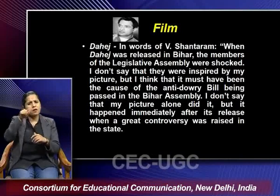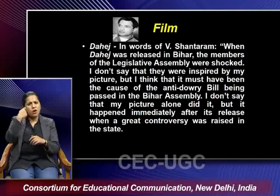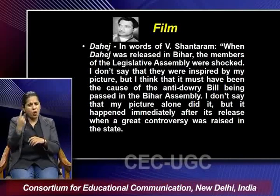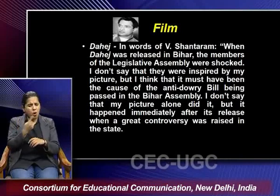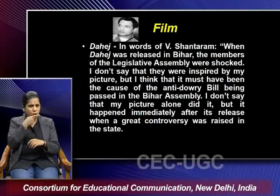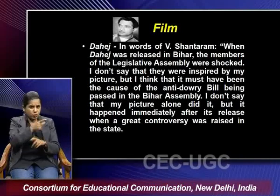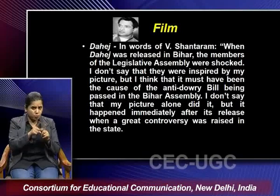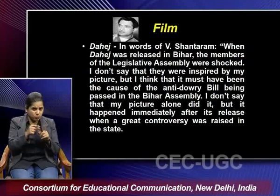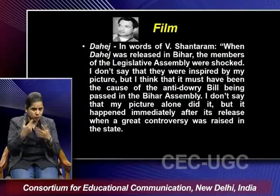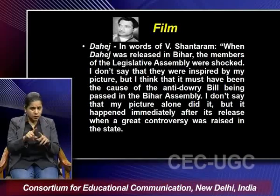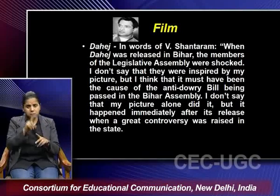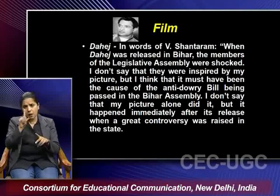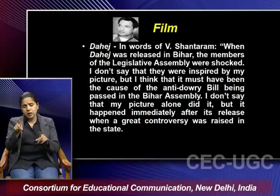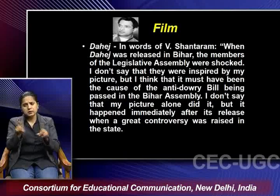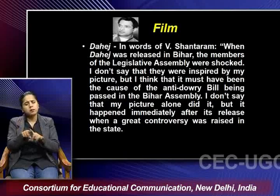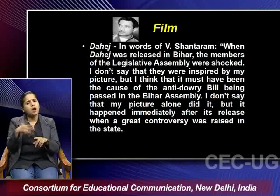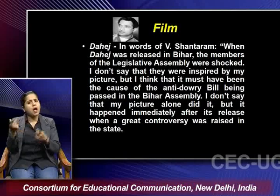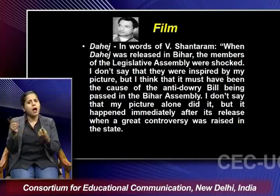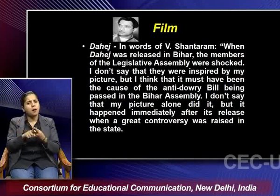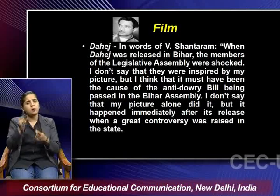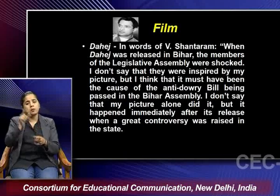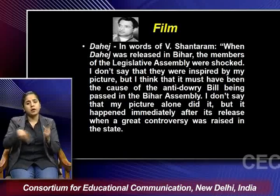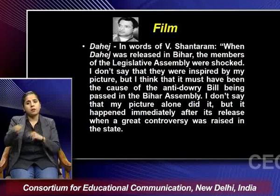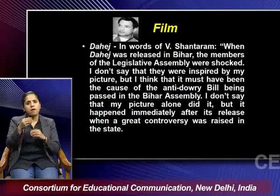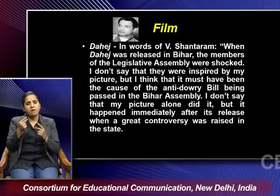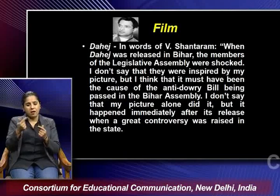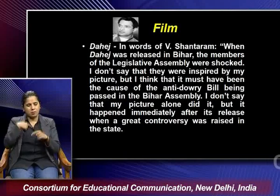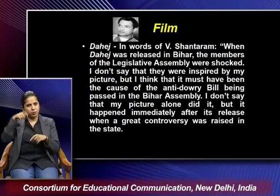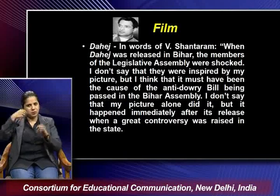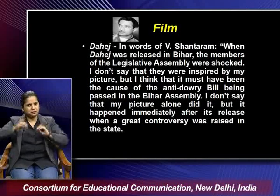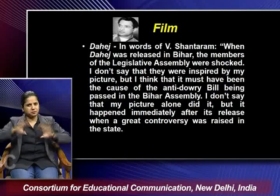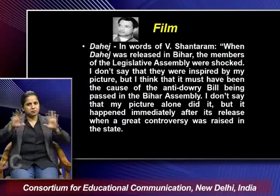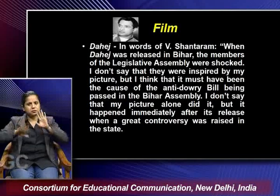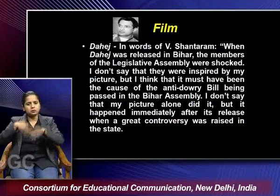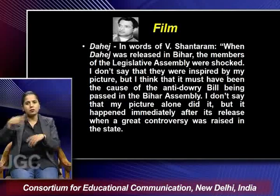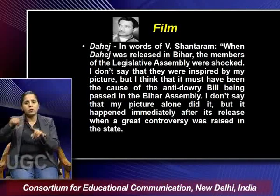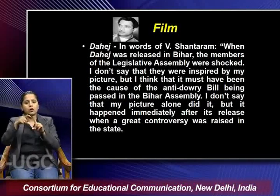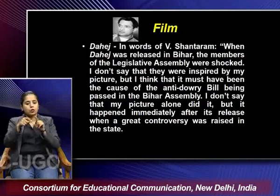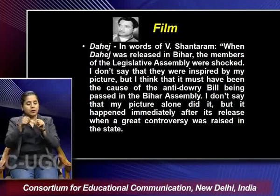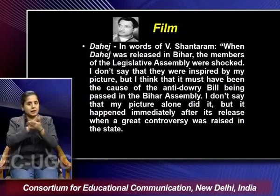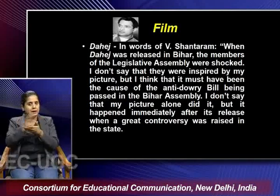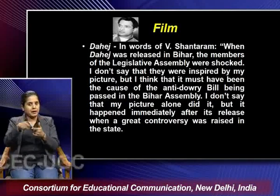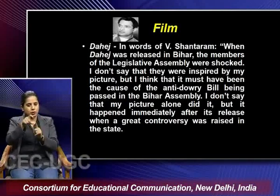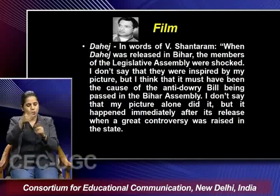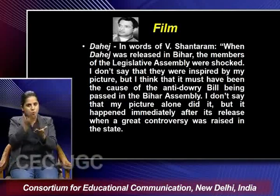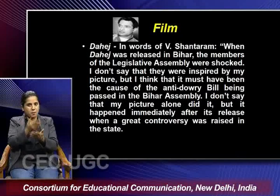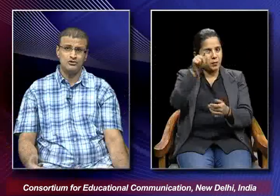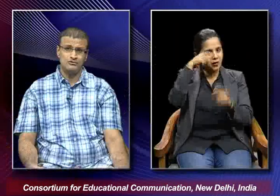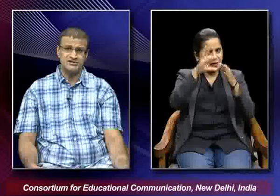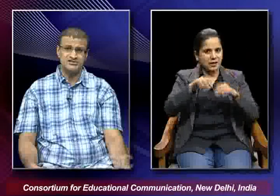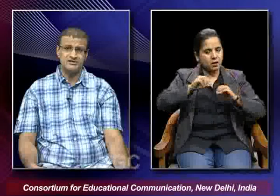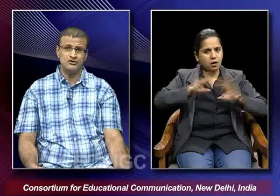but at the same time it happened immediately after the release of this film called the hedge when this particular